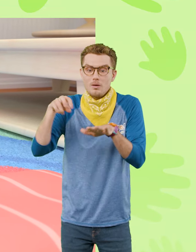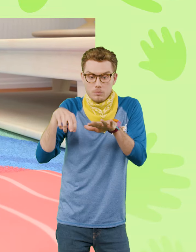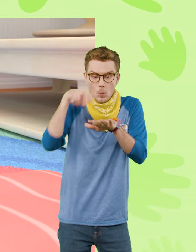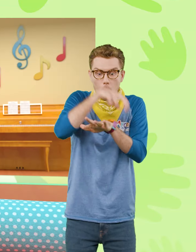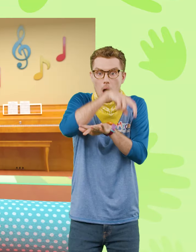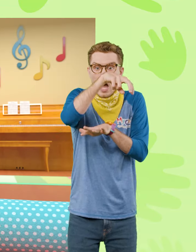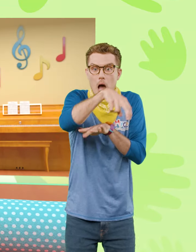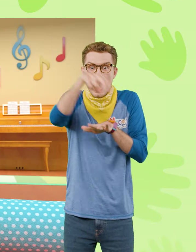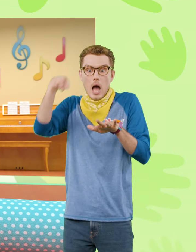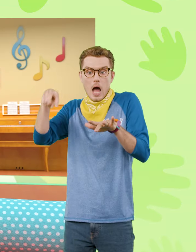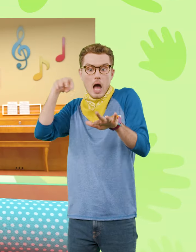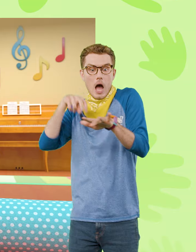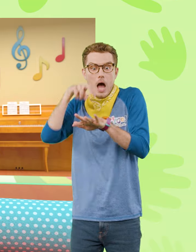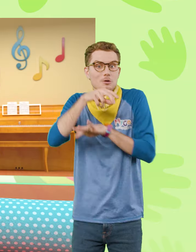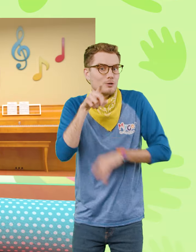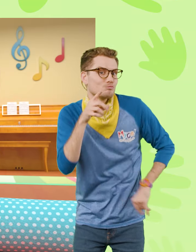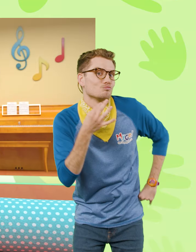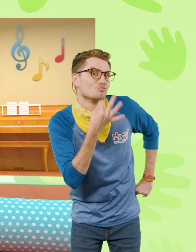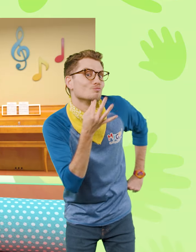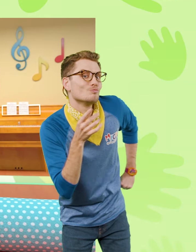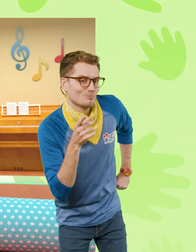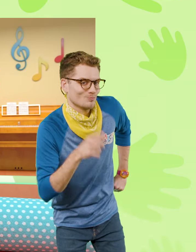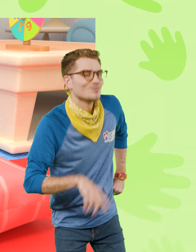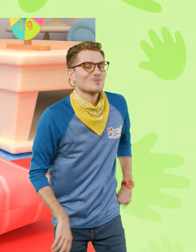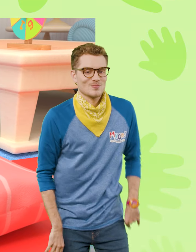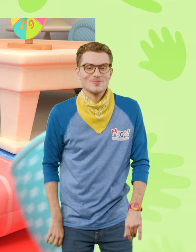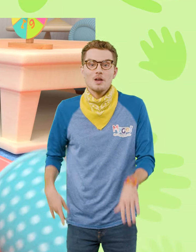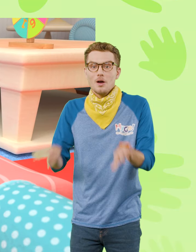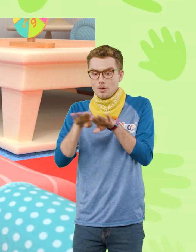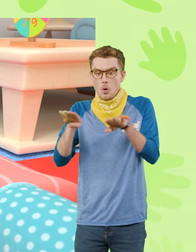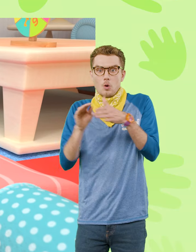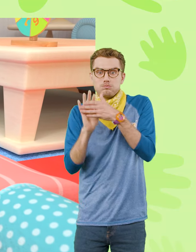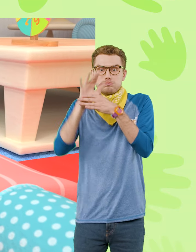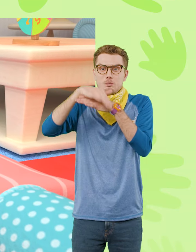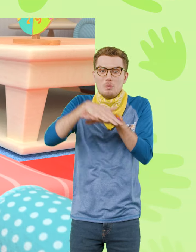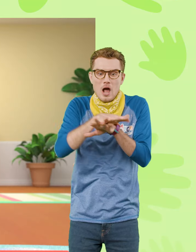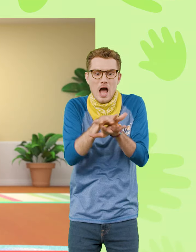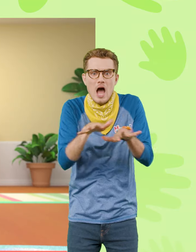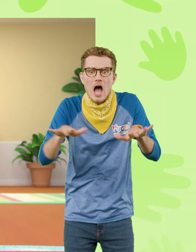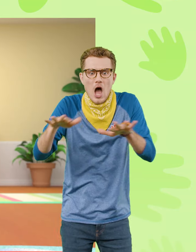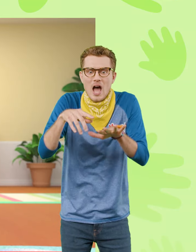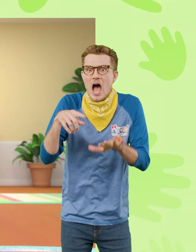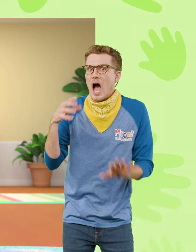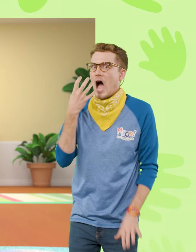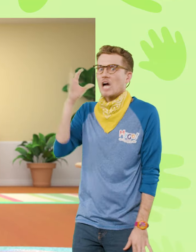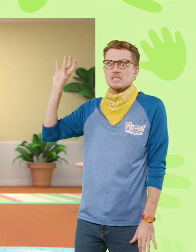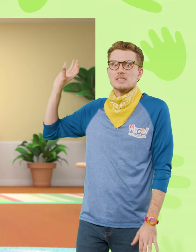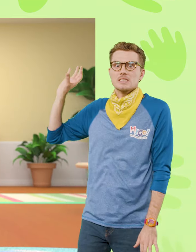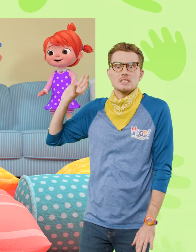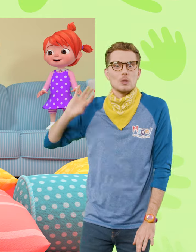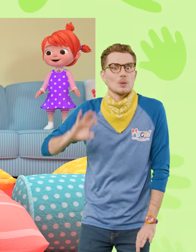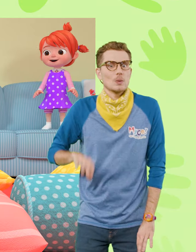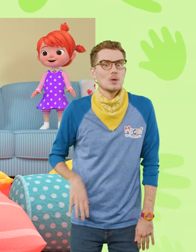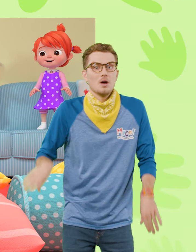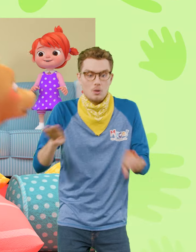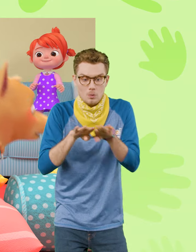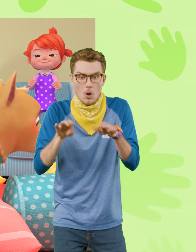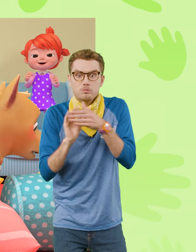across it if you dare Floor is lava, it's so hot Floor is